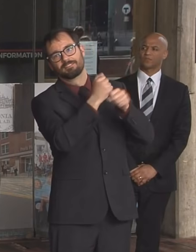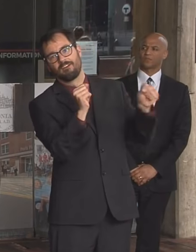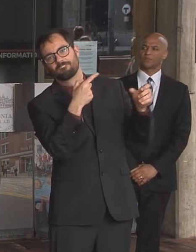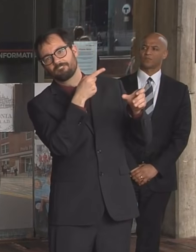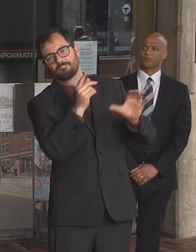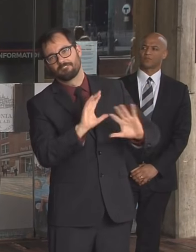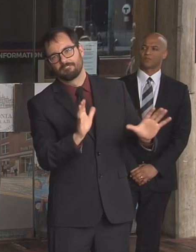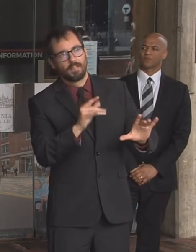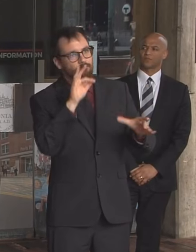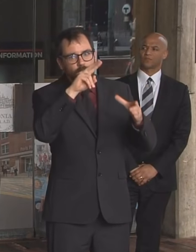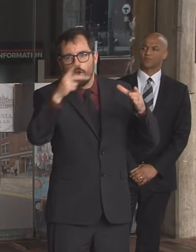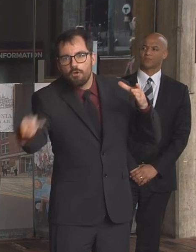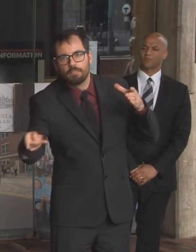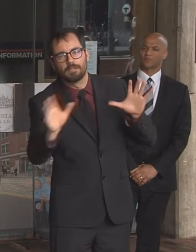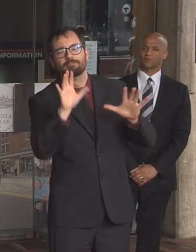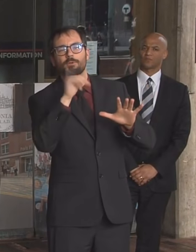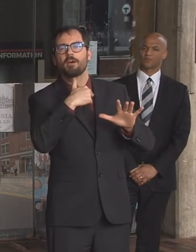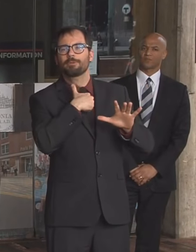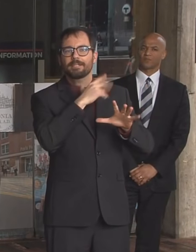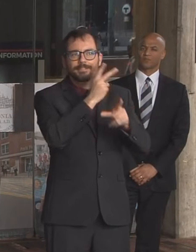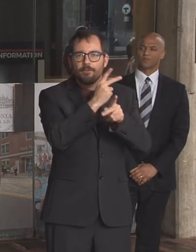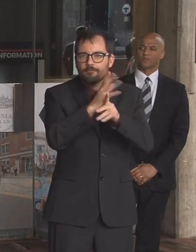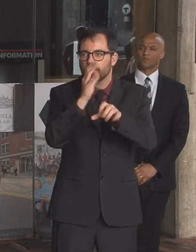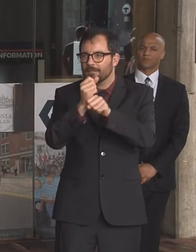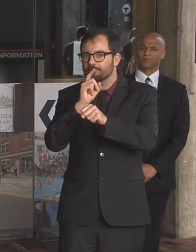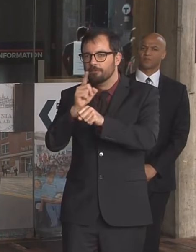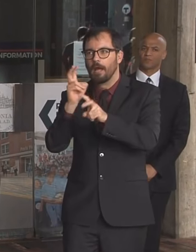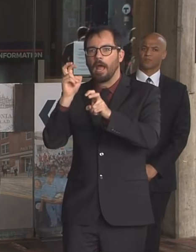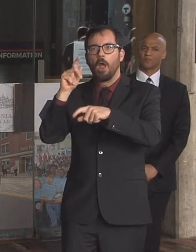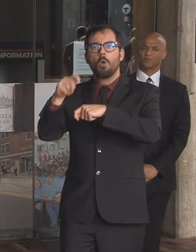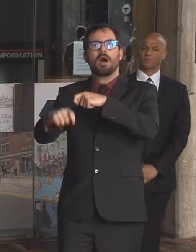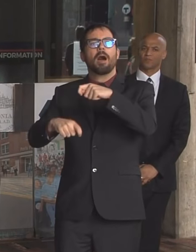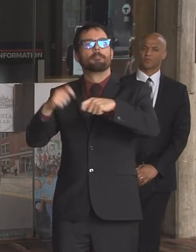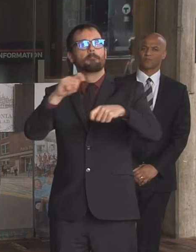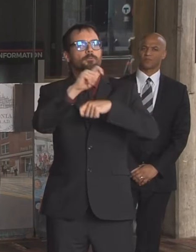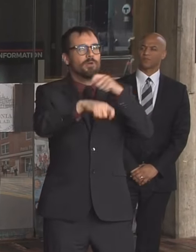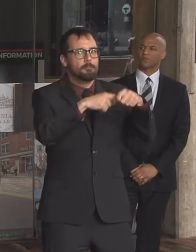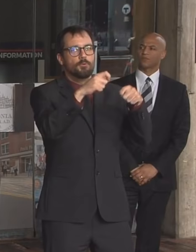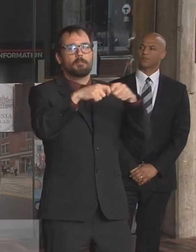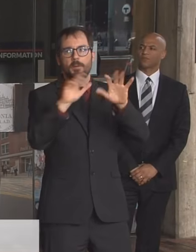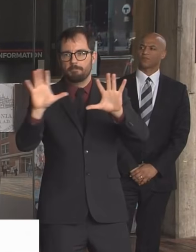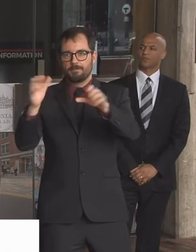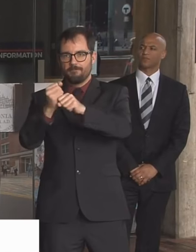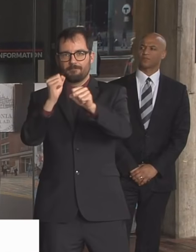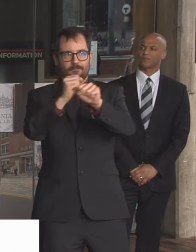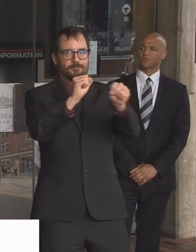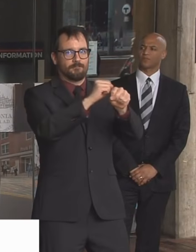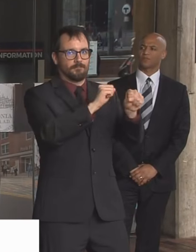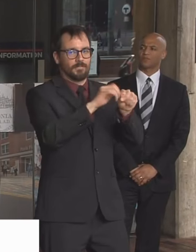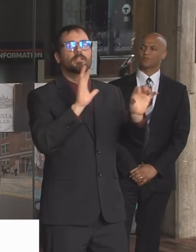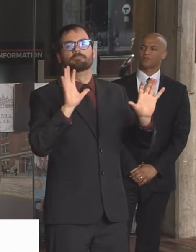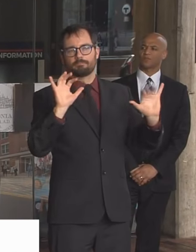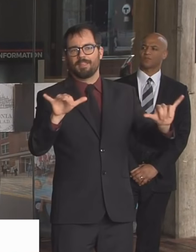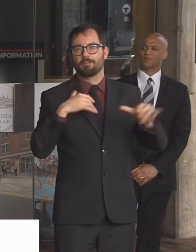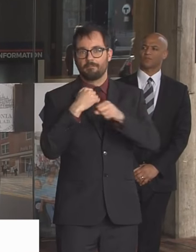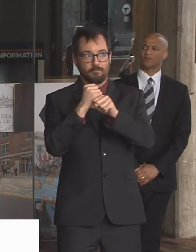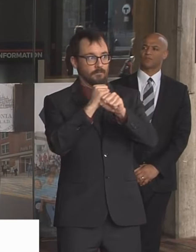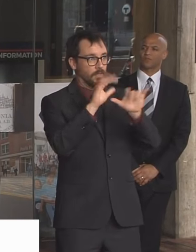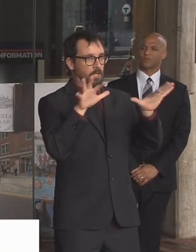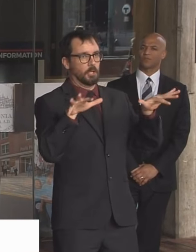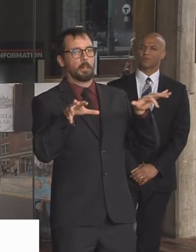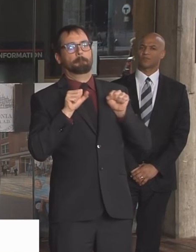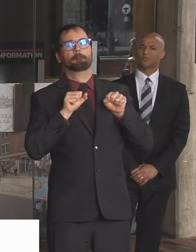covered and and tied down so that in case the wind comes through it doesn't go off the building we are allowing emergency